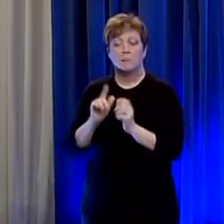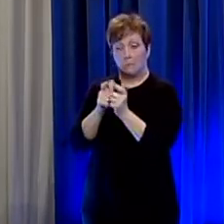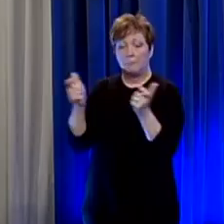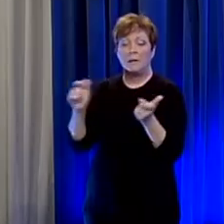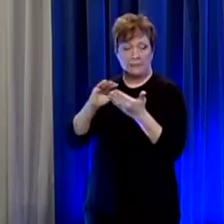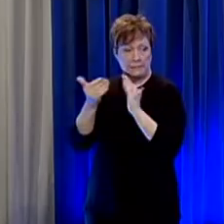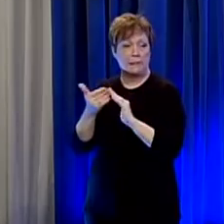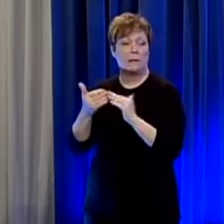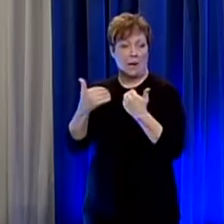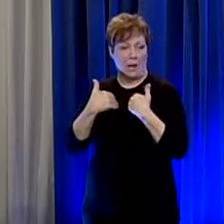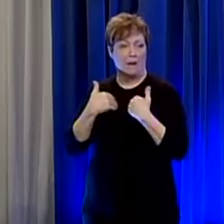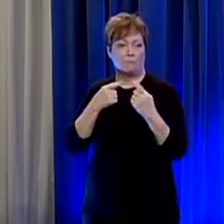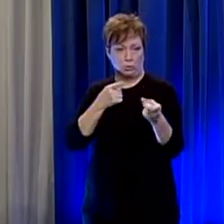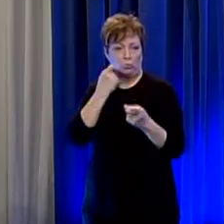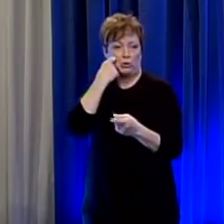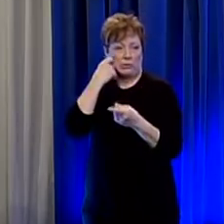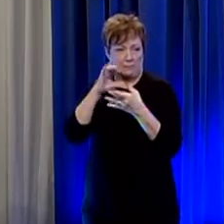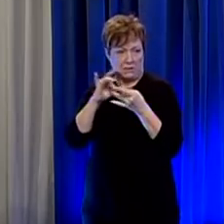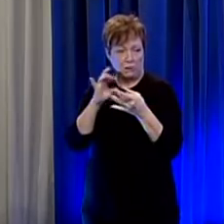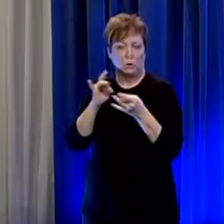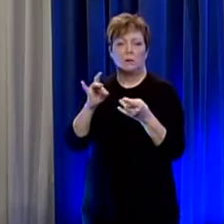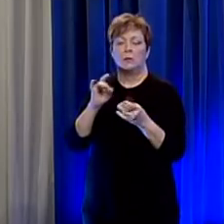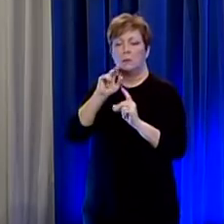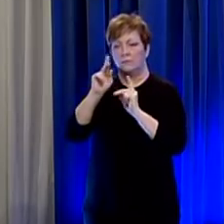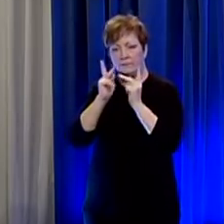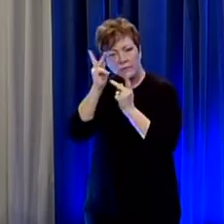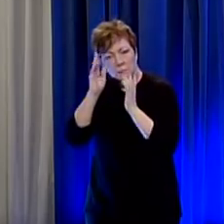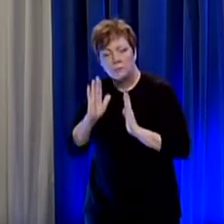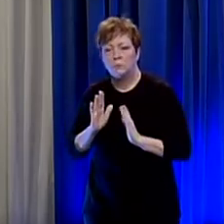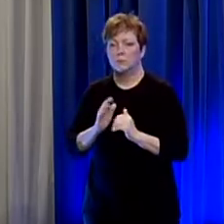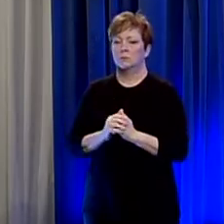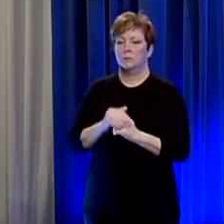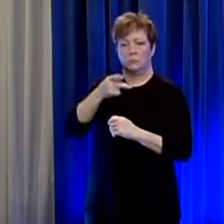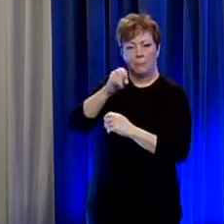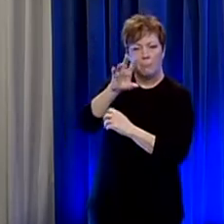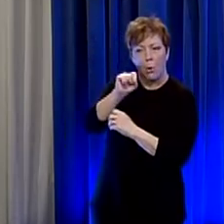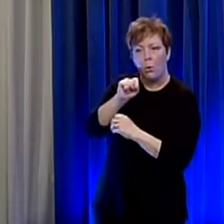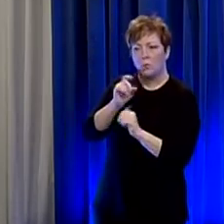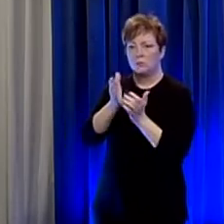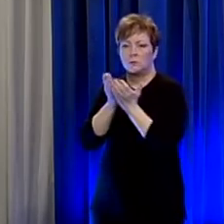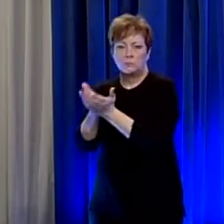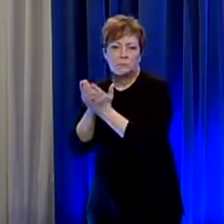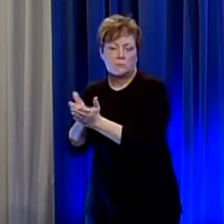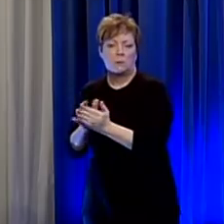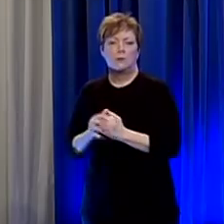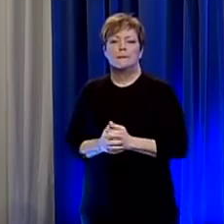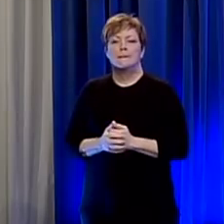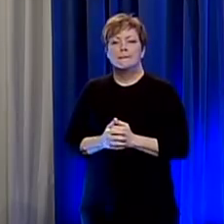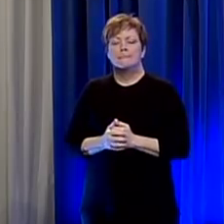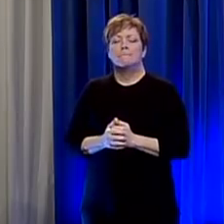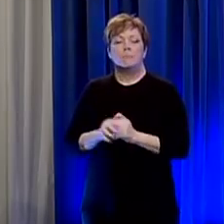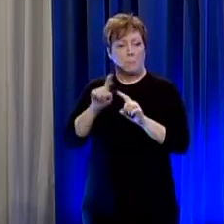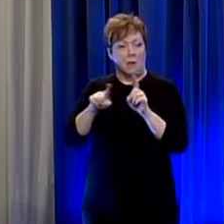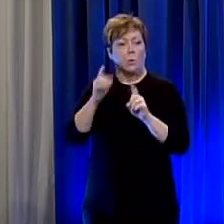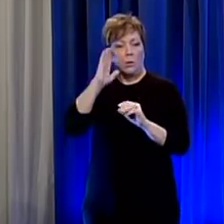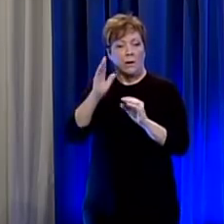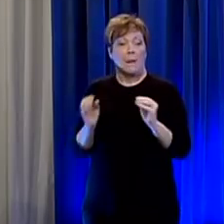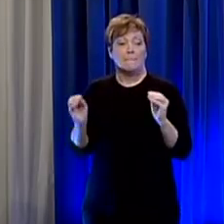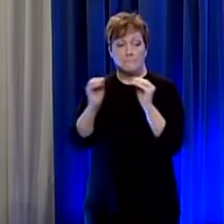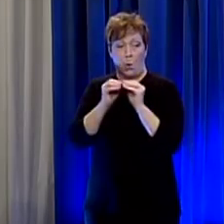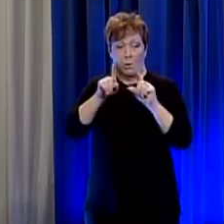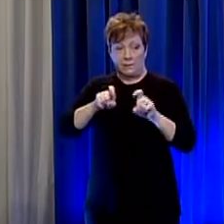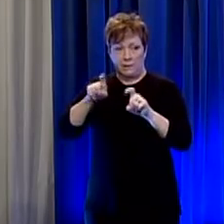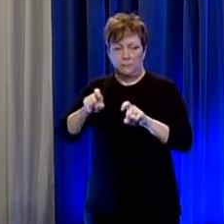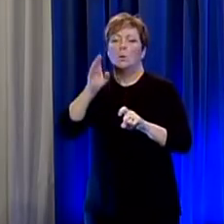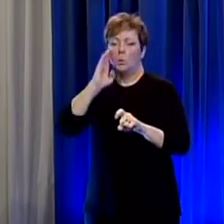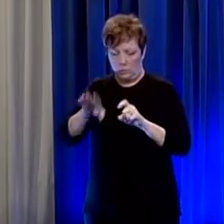and it has all the the features you mentioned that would make us suspect that there are cases going on there so i think as the testing capacity increases there we